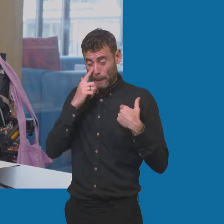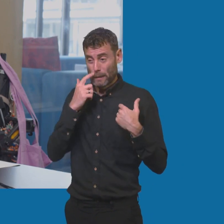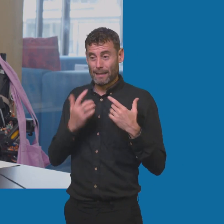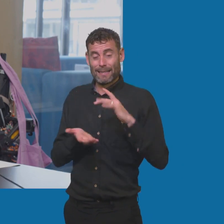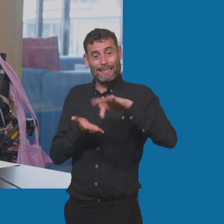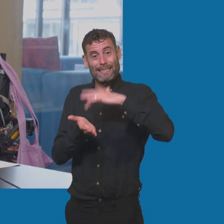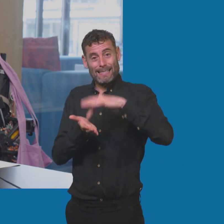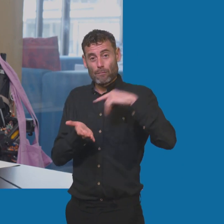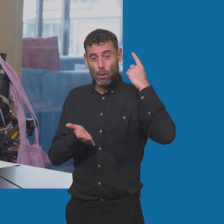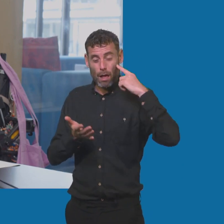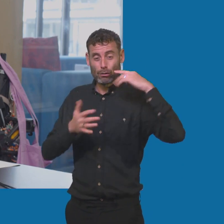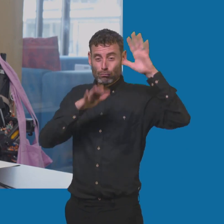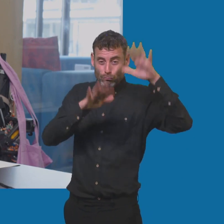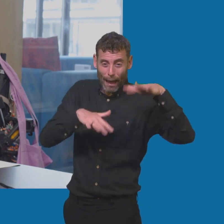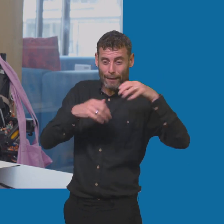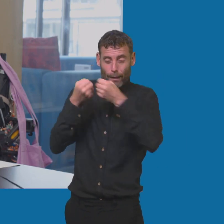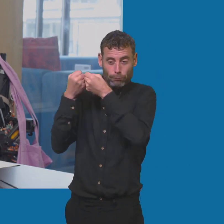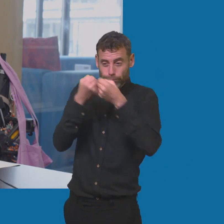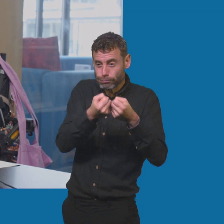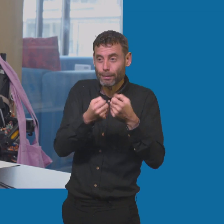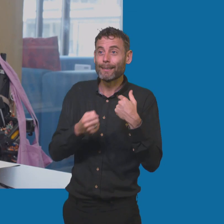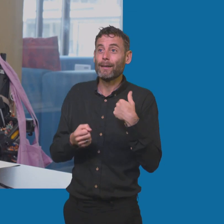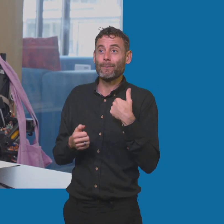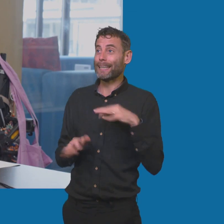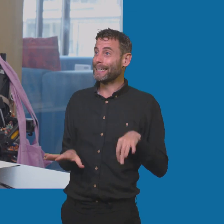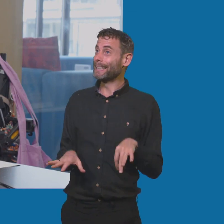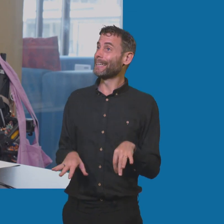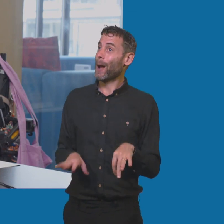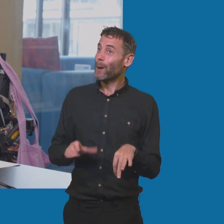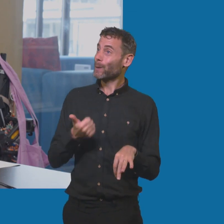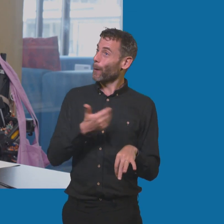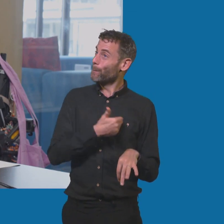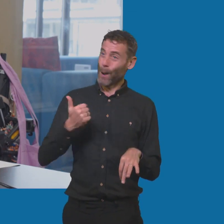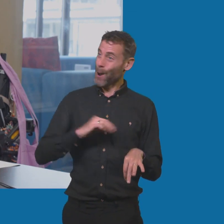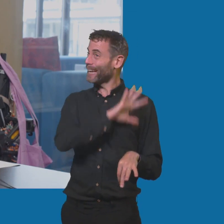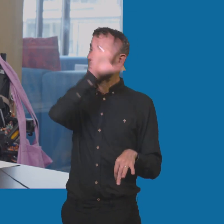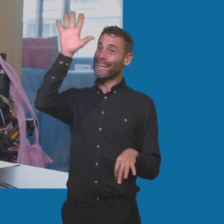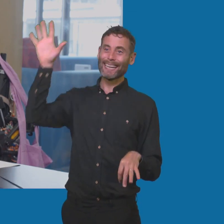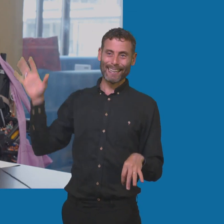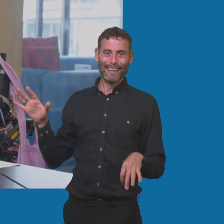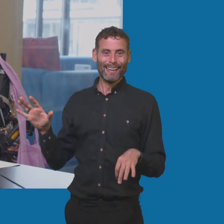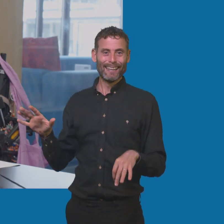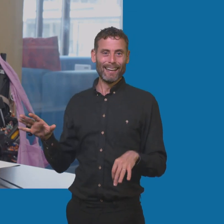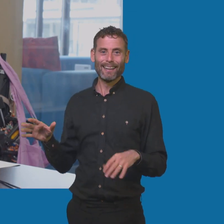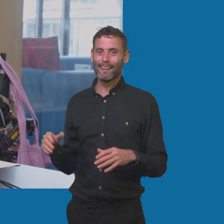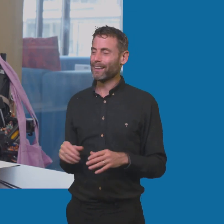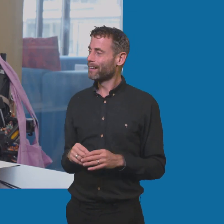raining and I got on out and I morning! Like, really loud to everybody. And, you know, I